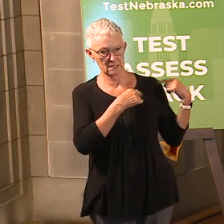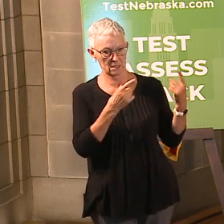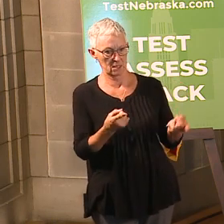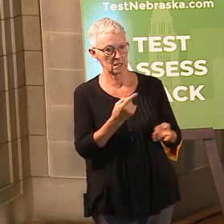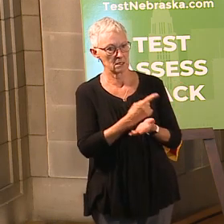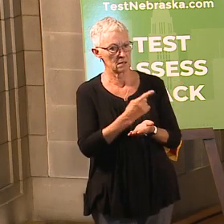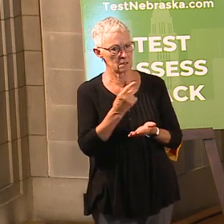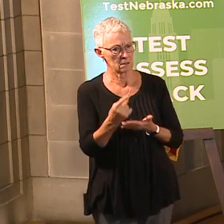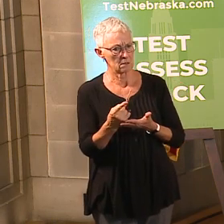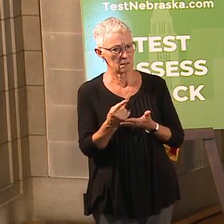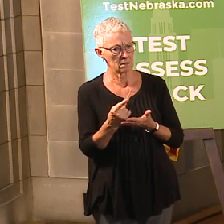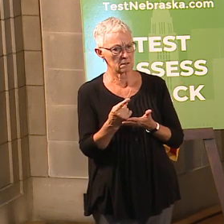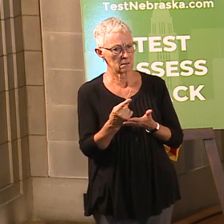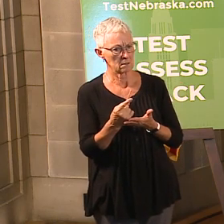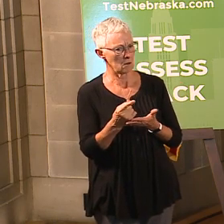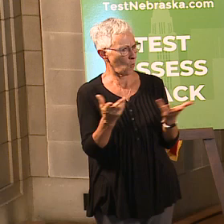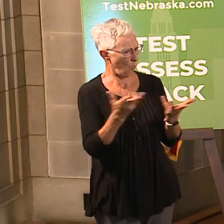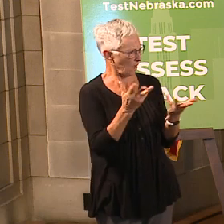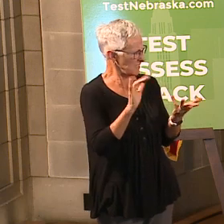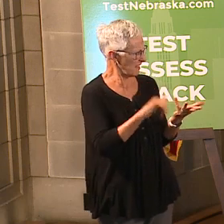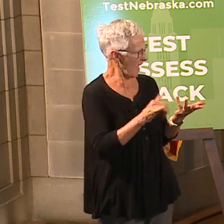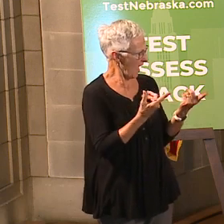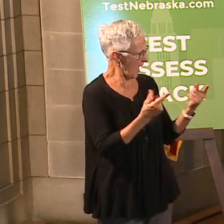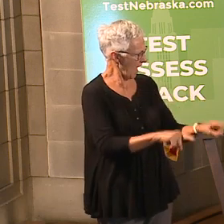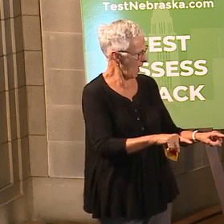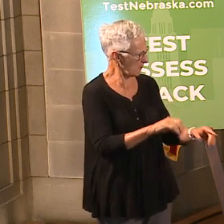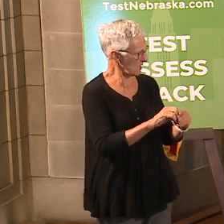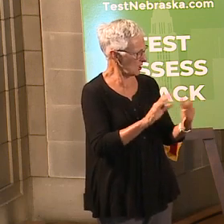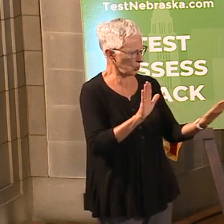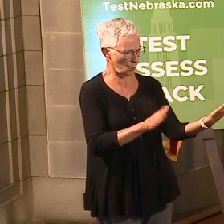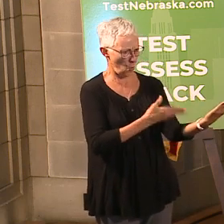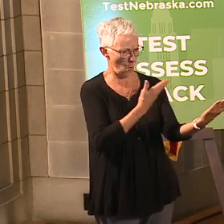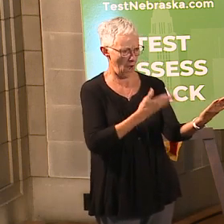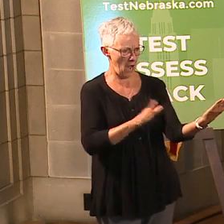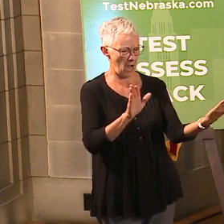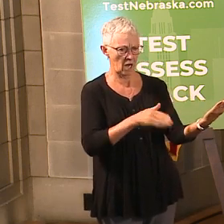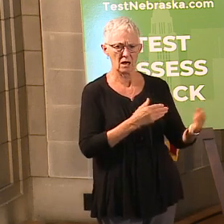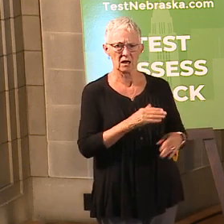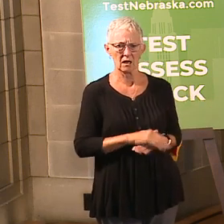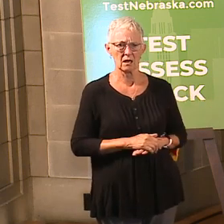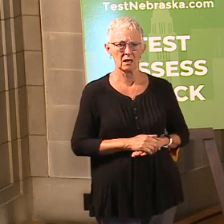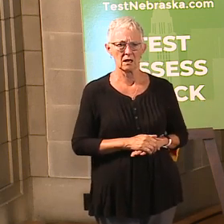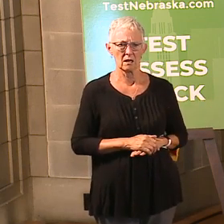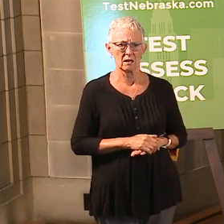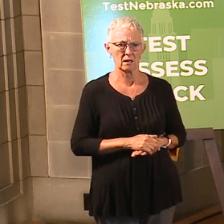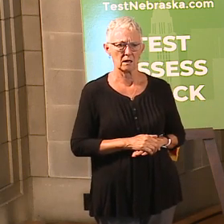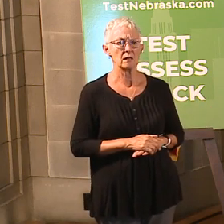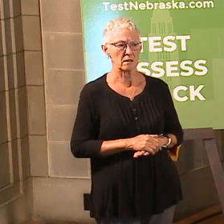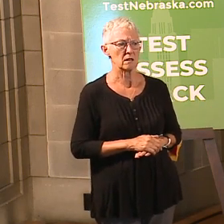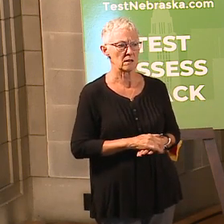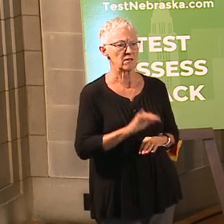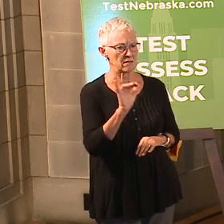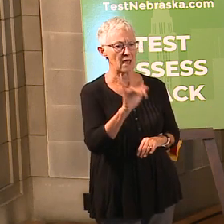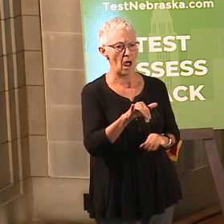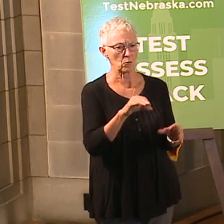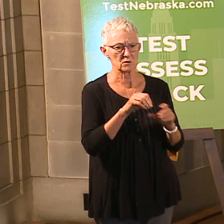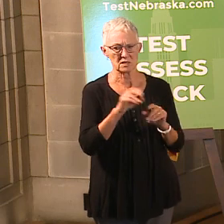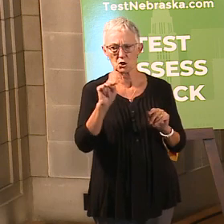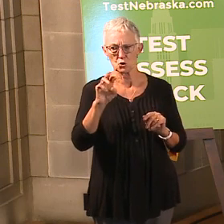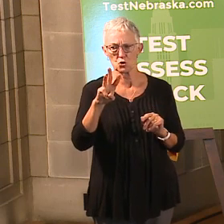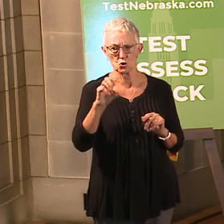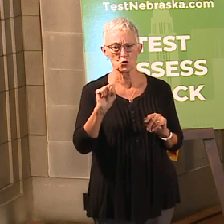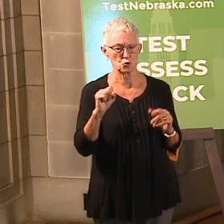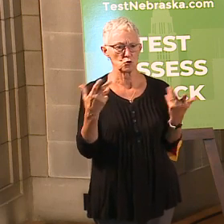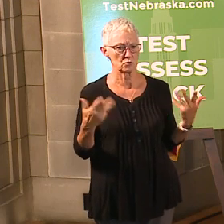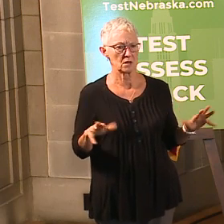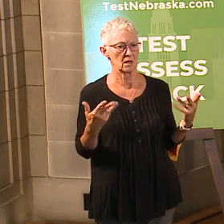it's already been reported. What is this choir incident? Where was it? I think that was one that was widely reported at the time in the pavilion